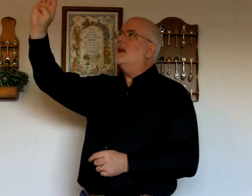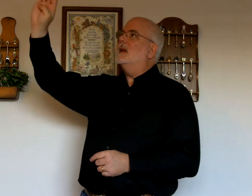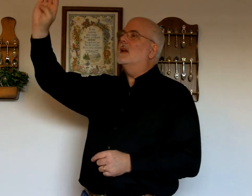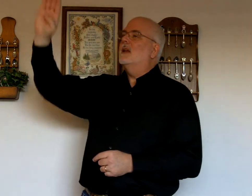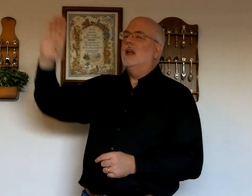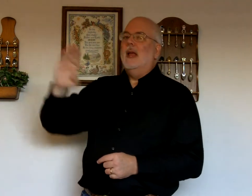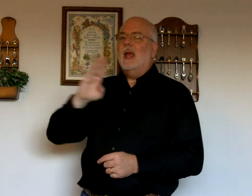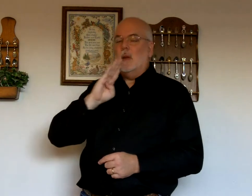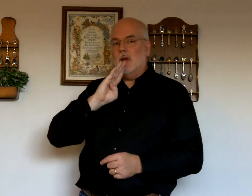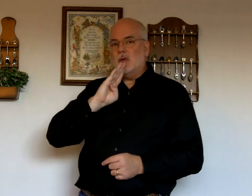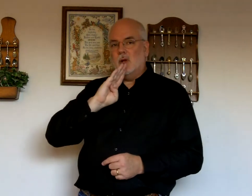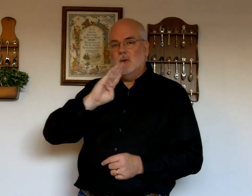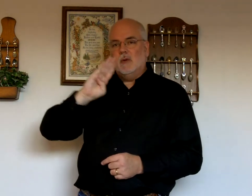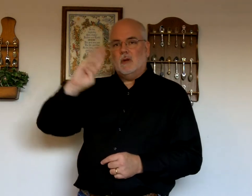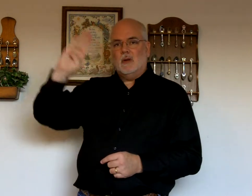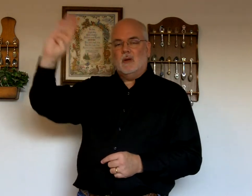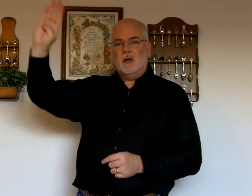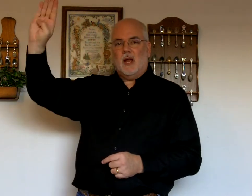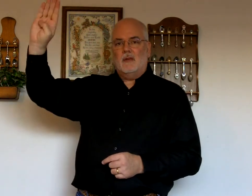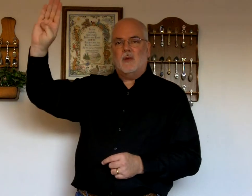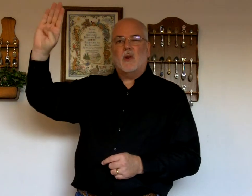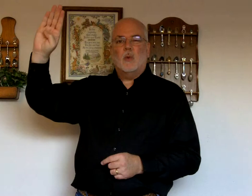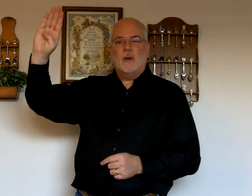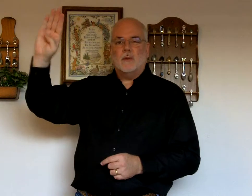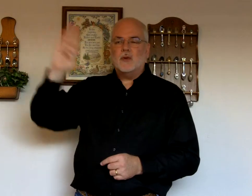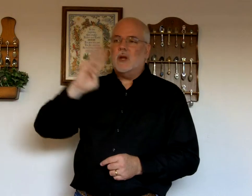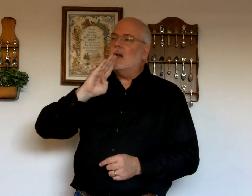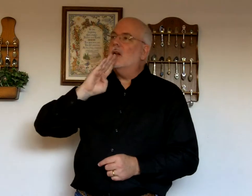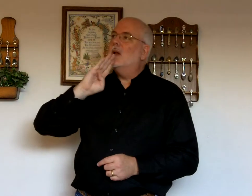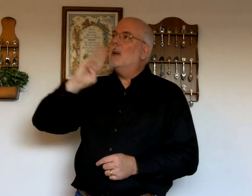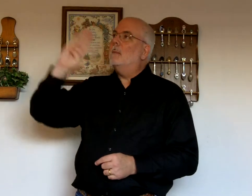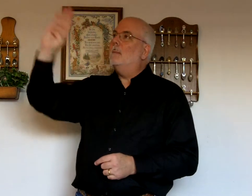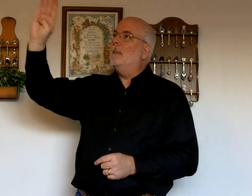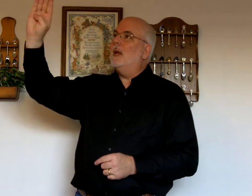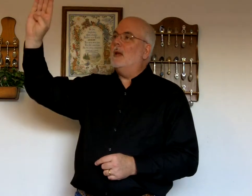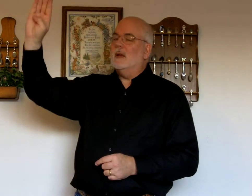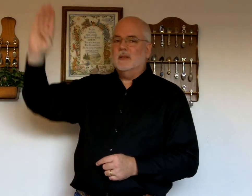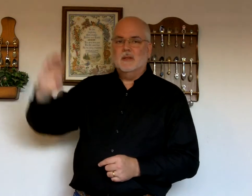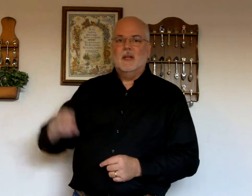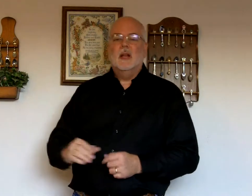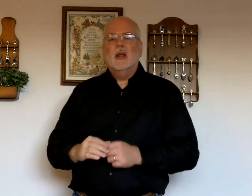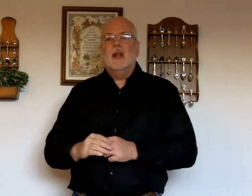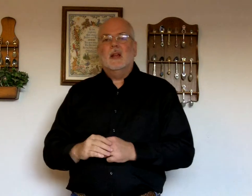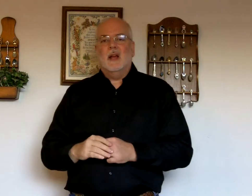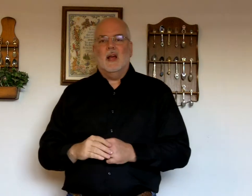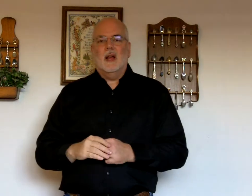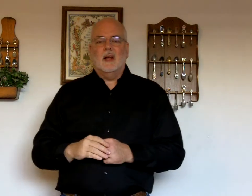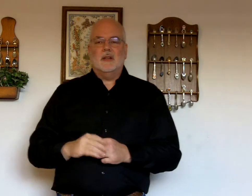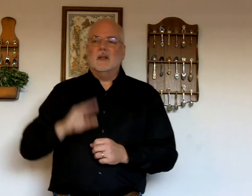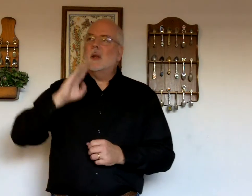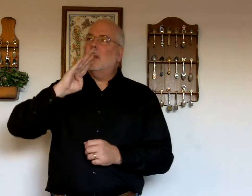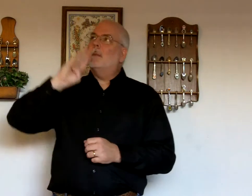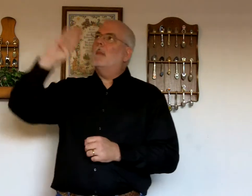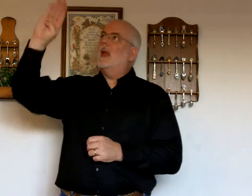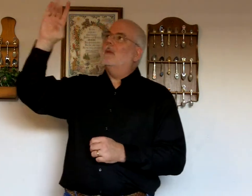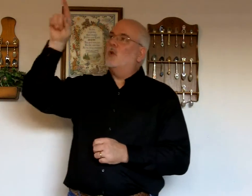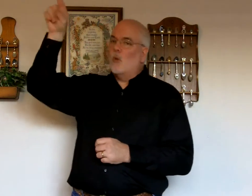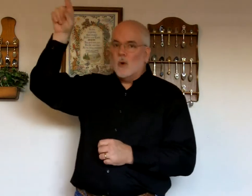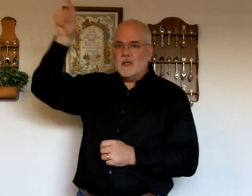B and make sure you move it kind of farther away from the chin B uh and towards